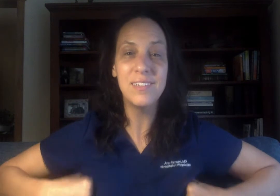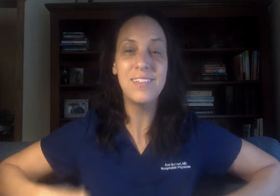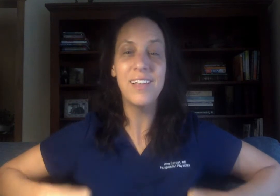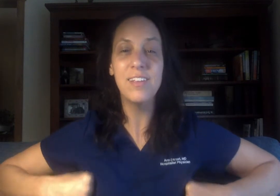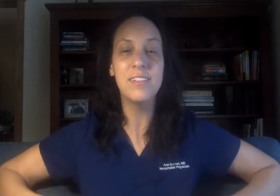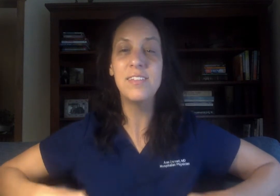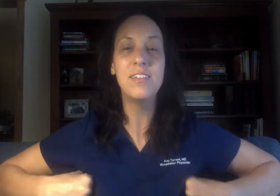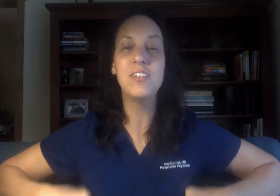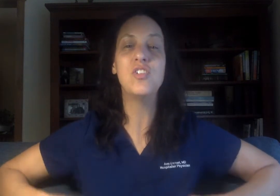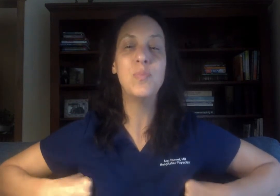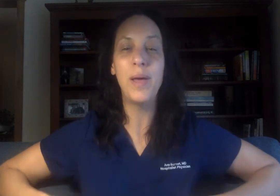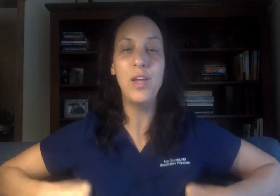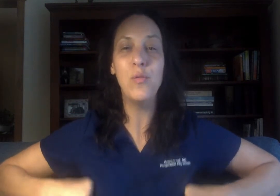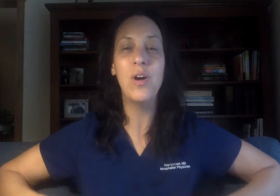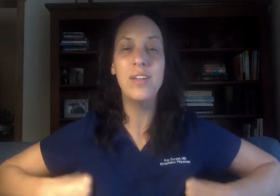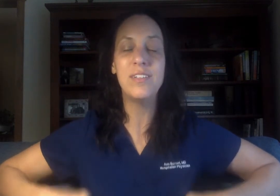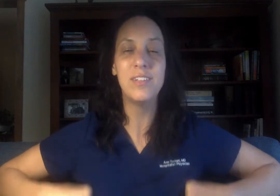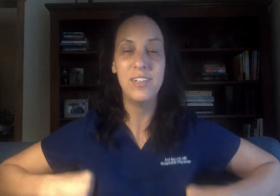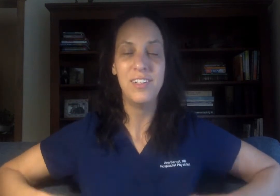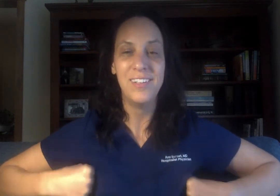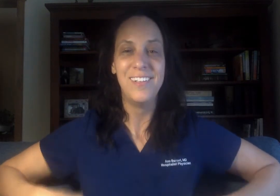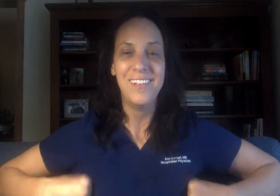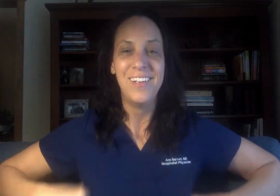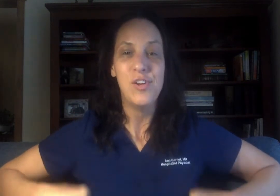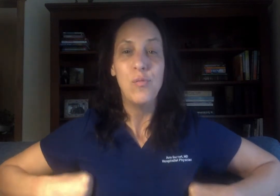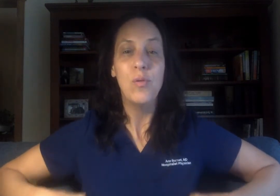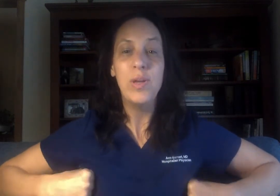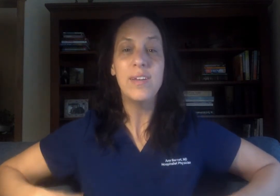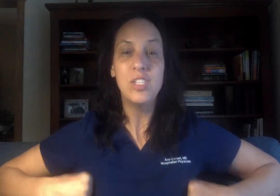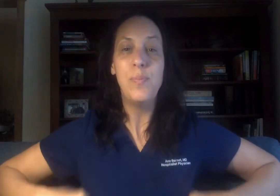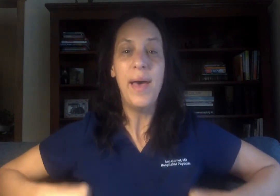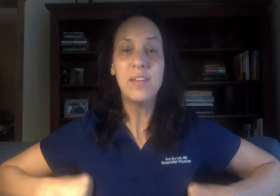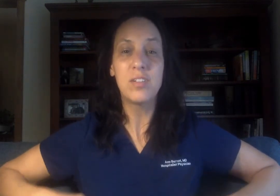tell us despite what what we expect